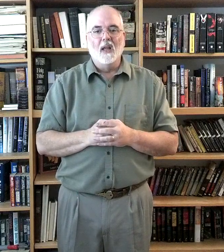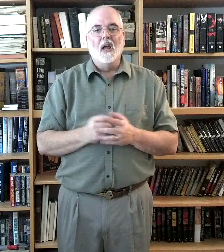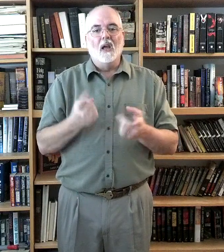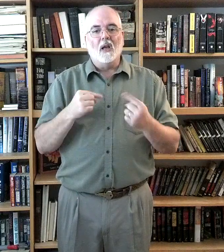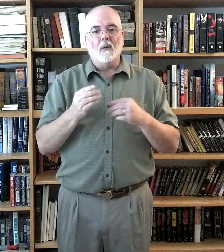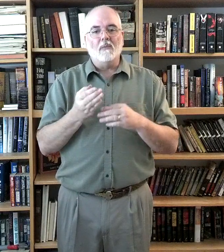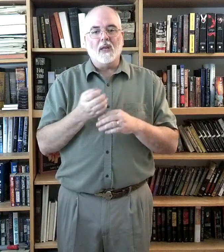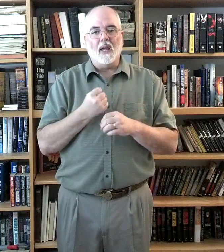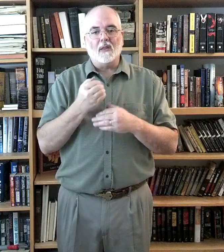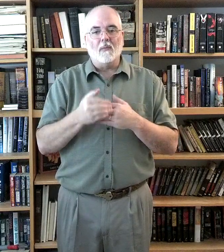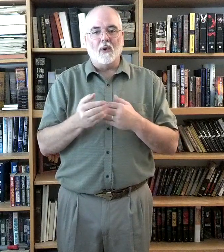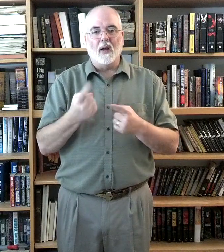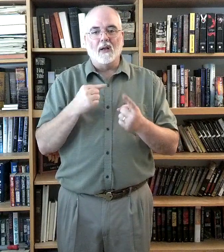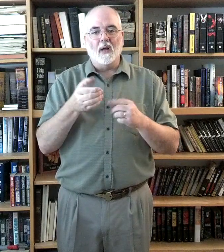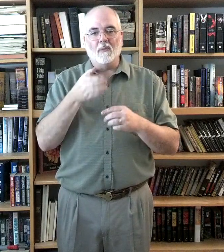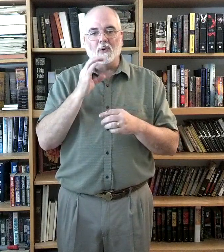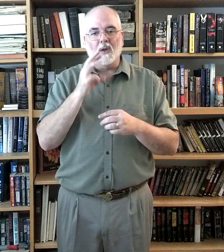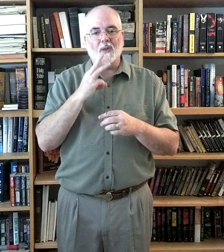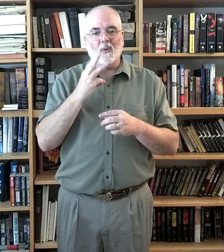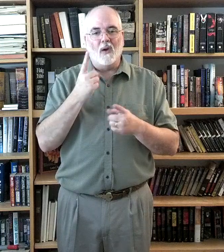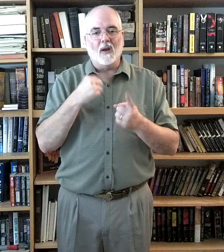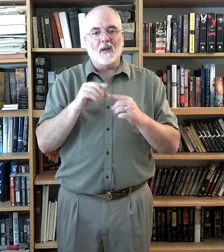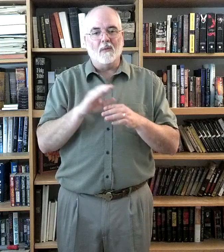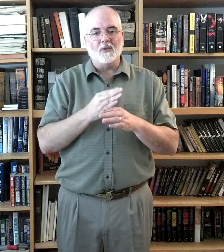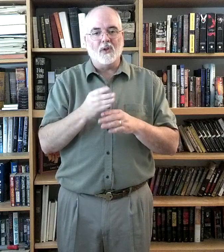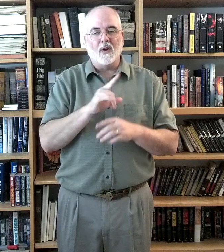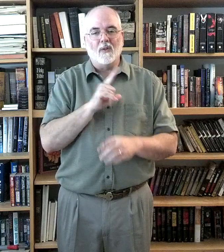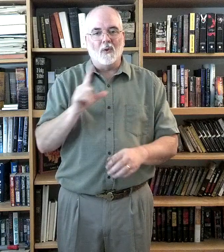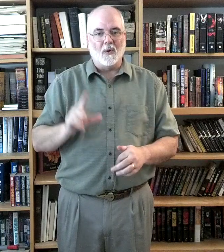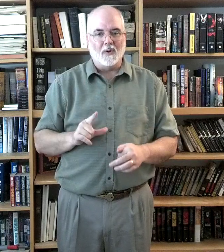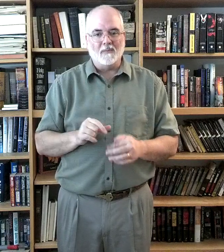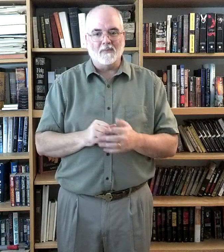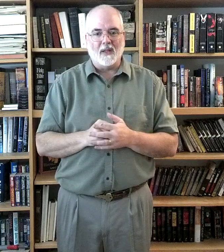Come take the bread. Come drink the wine. Come share the Lord. Okay?